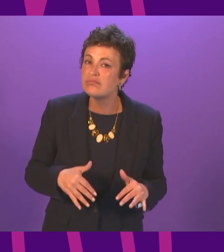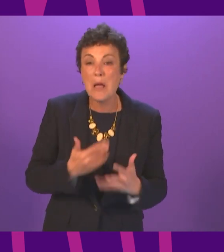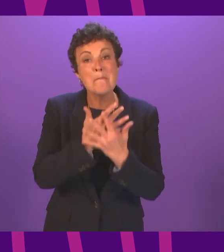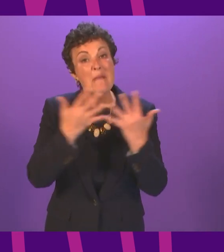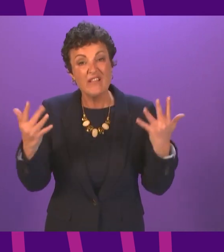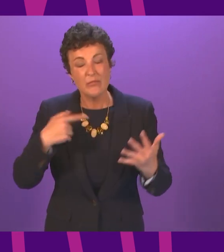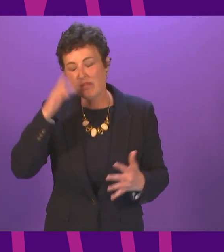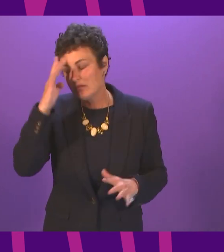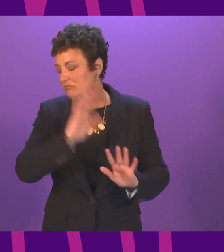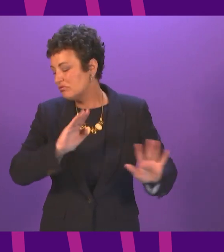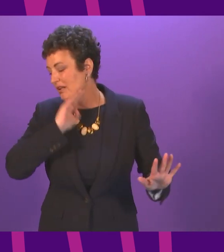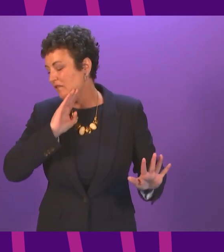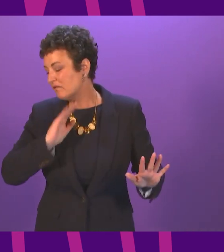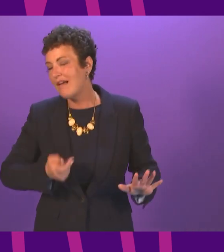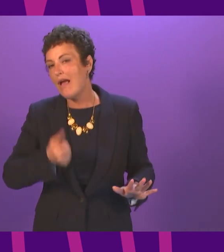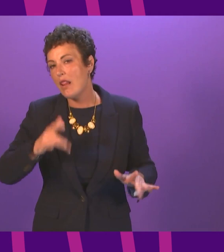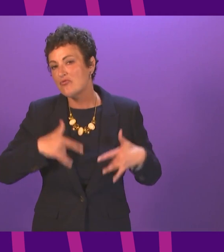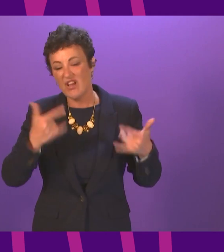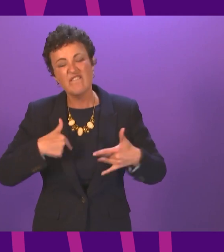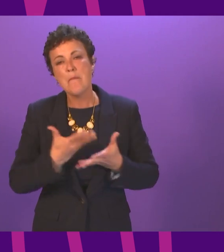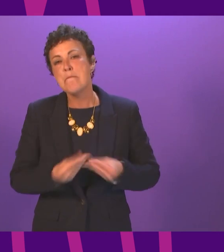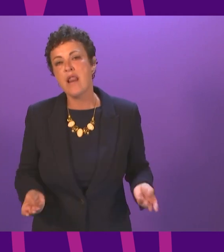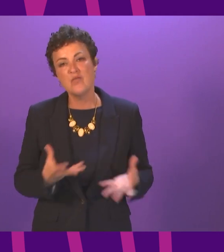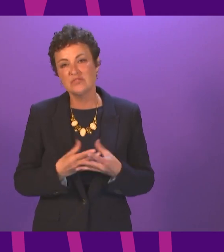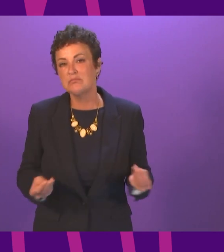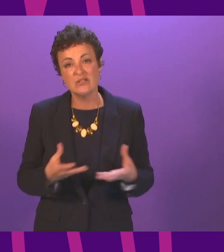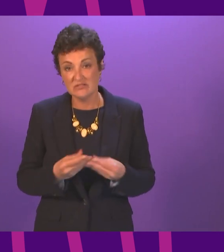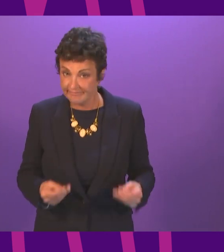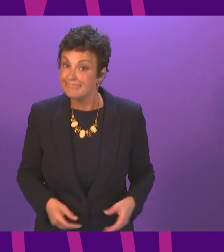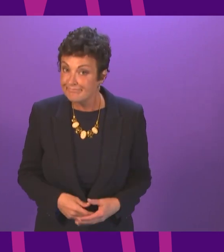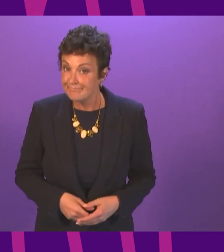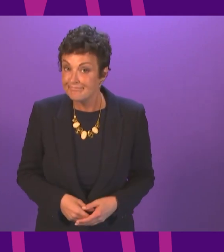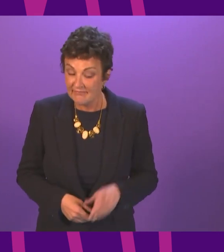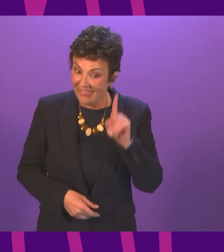now considering early retirement because they feel burnt out that will have a